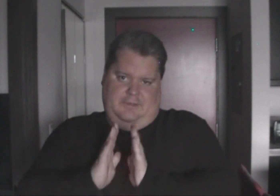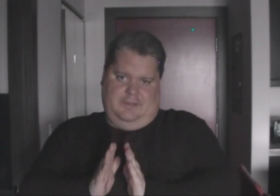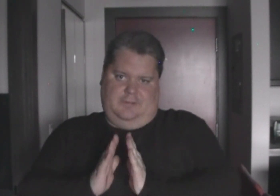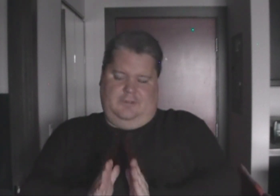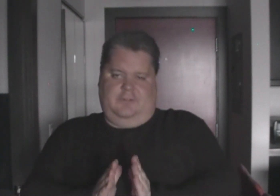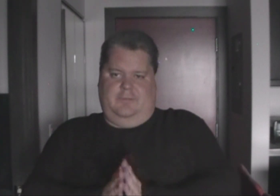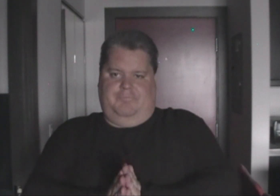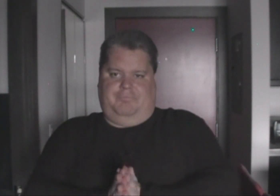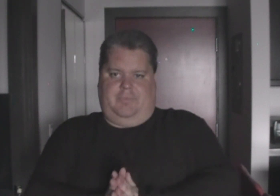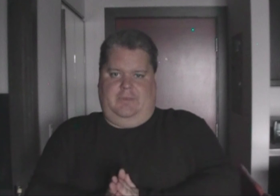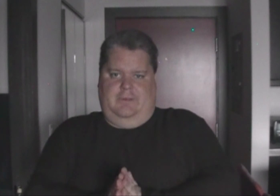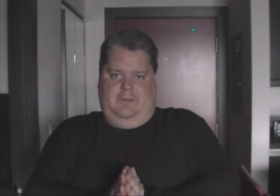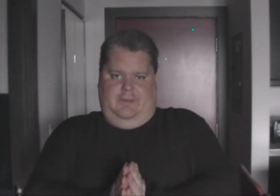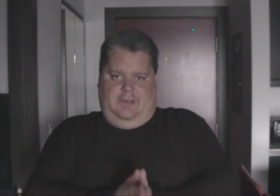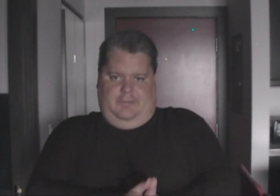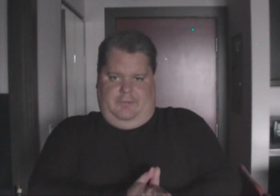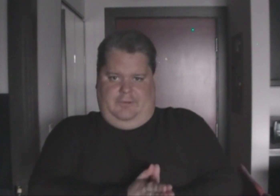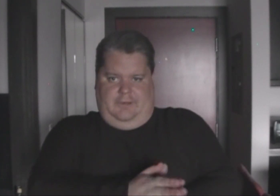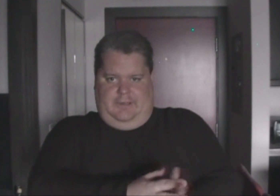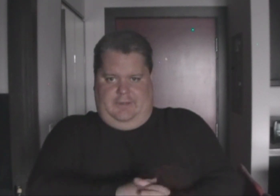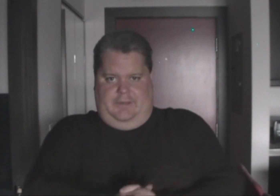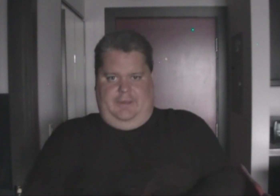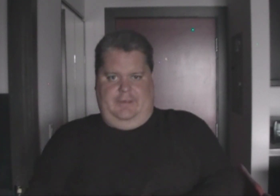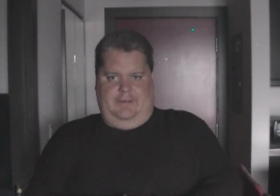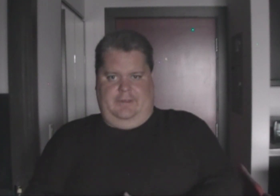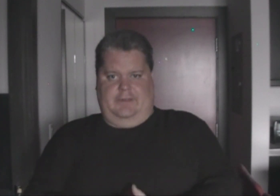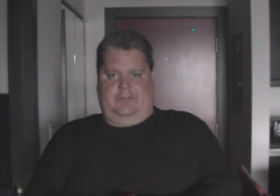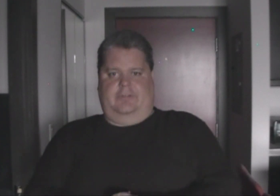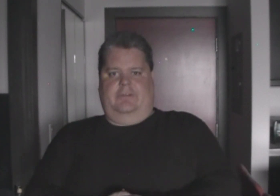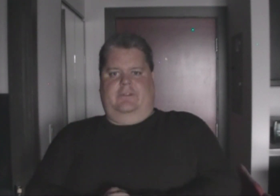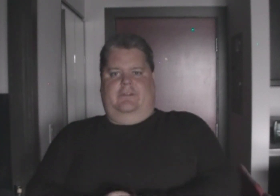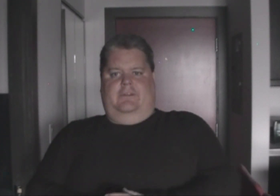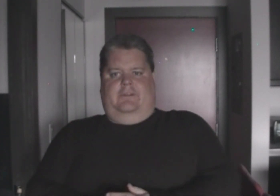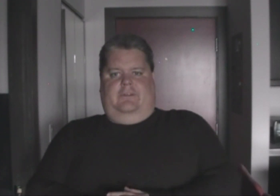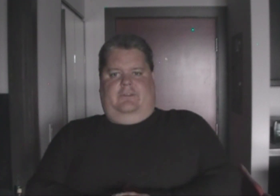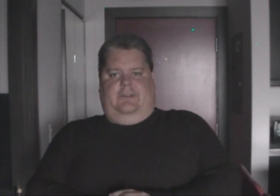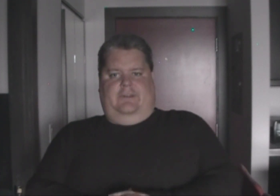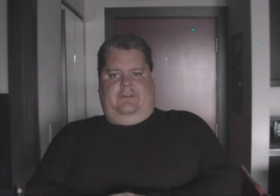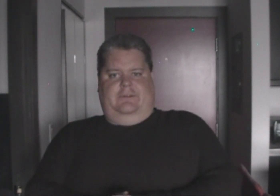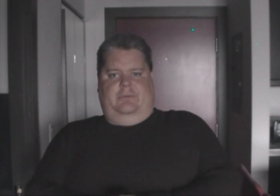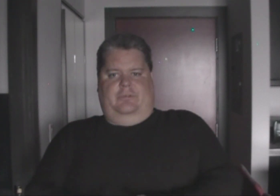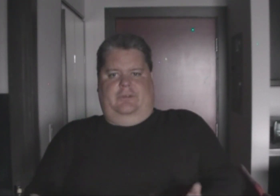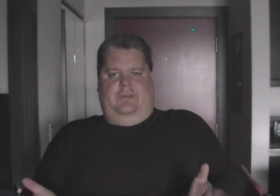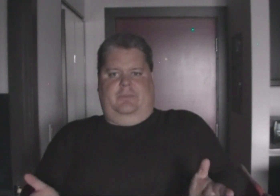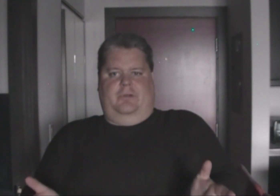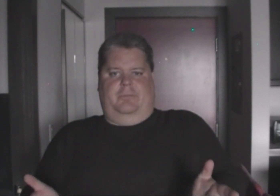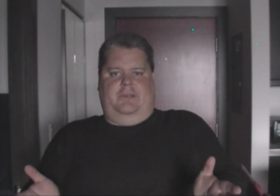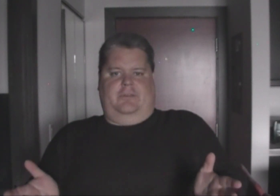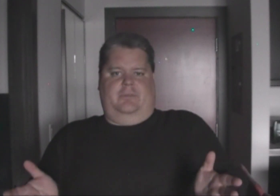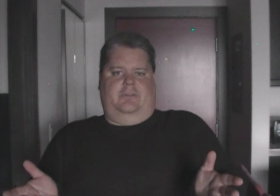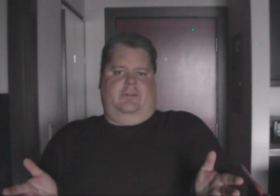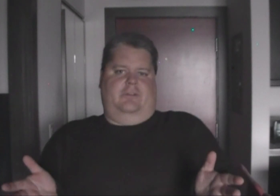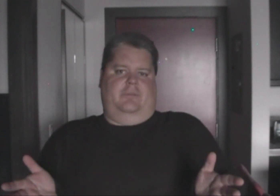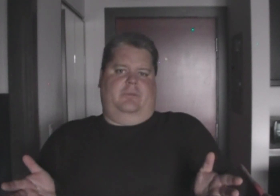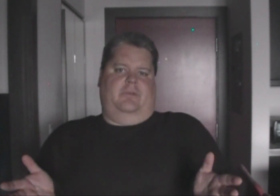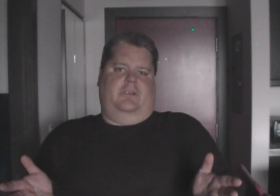next system after I had the NES. So yeah, hopefully I brought back some nostalgia memories